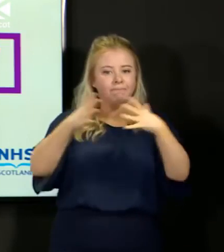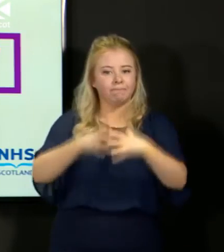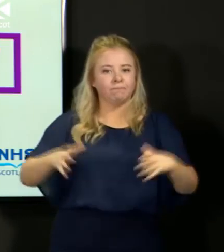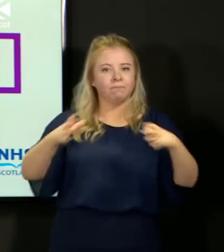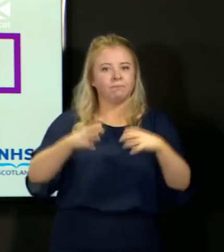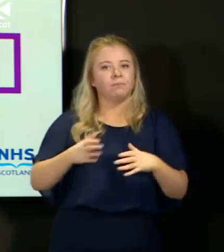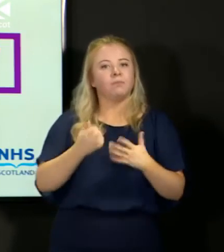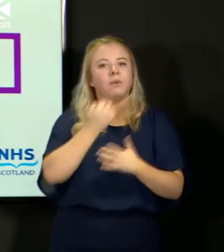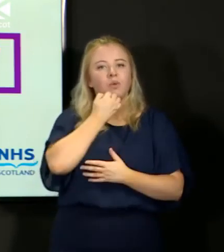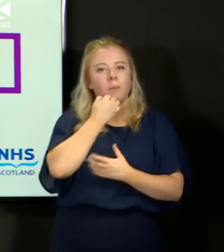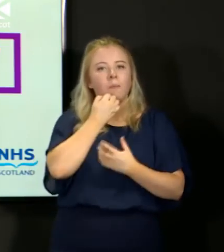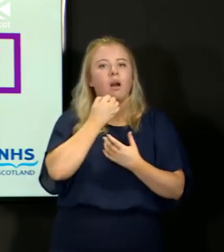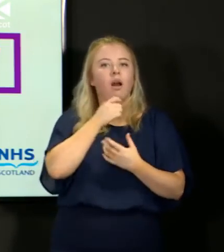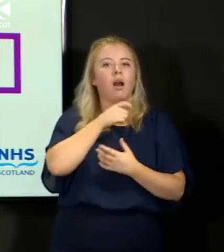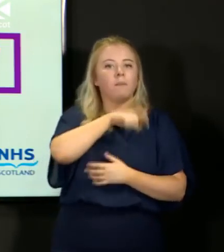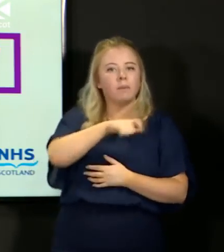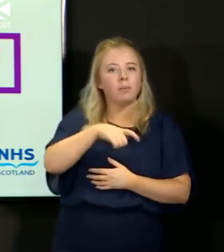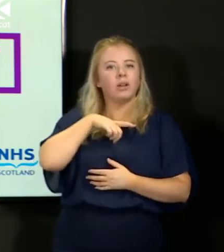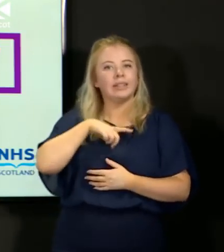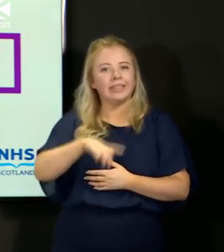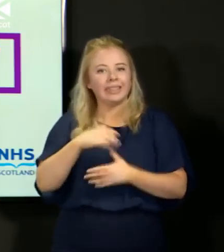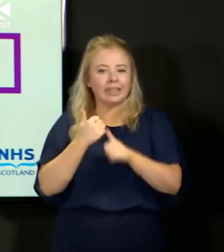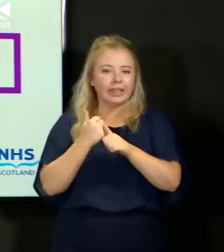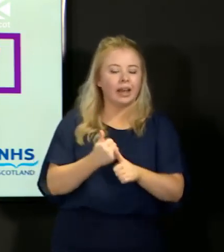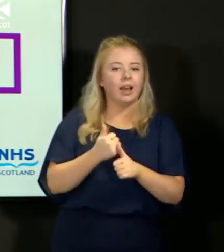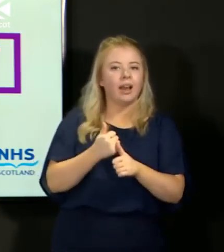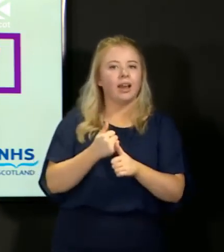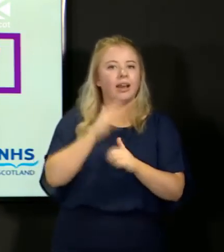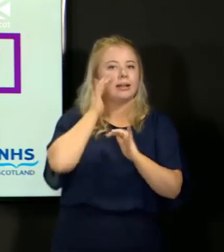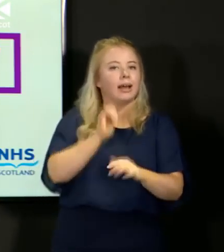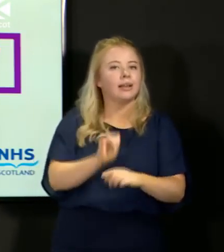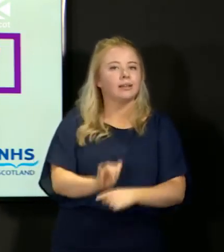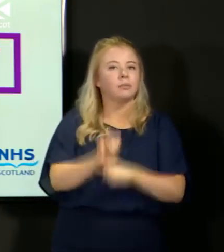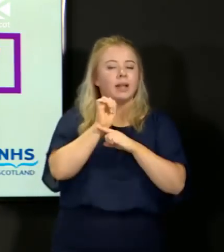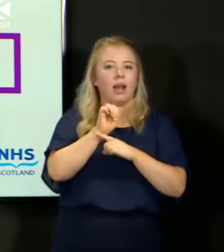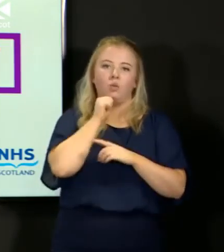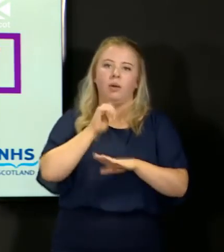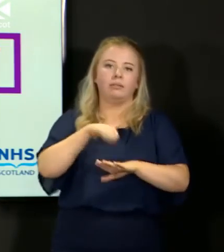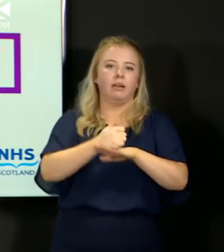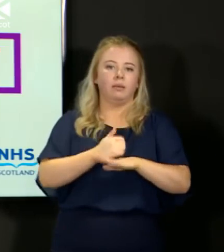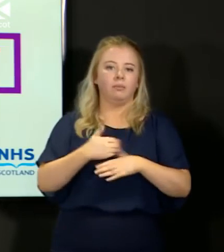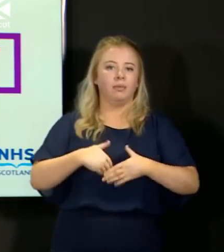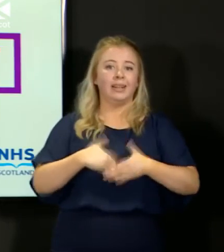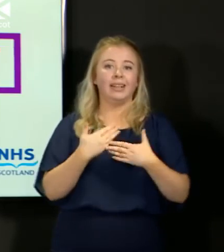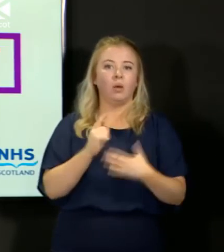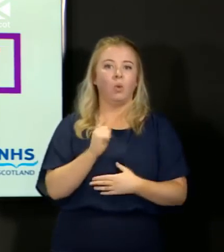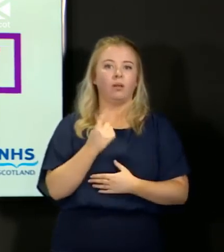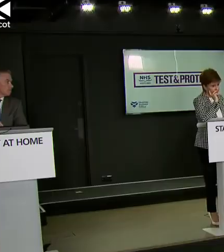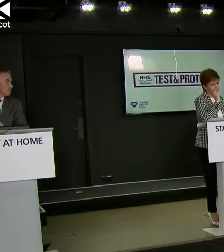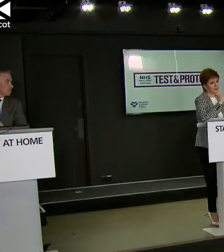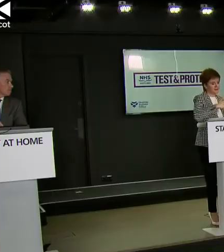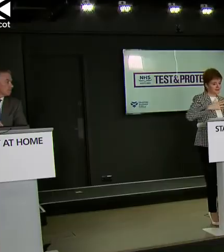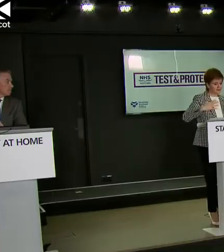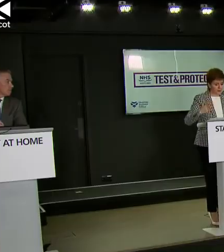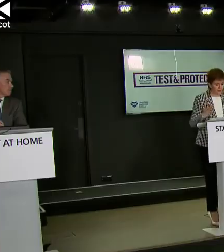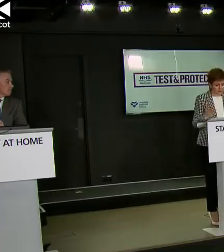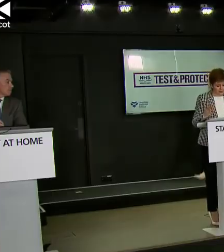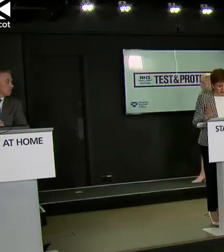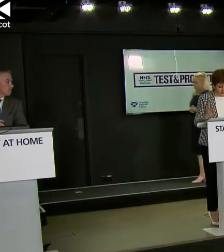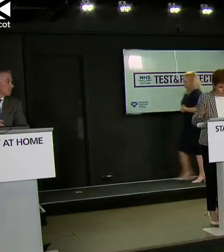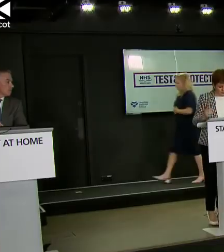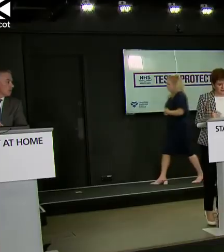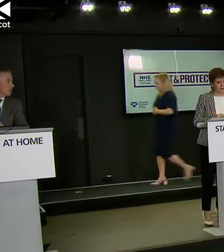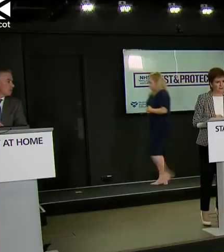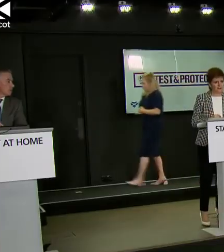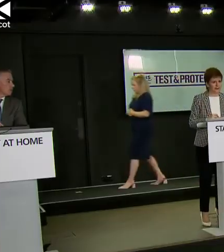needed for the test and protect will be there absolutely from day one and will work on in the future. Yeah, I mean, remember,